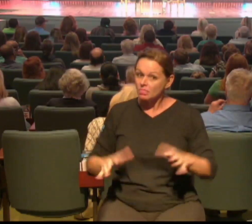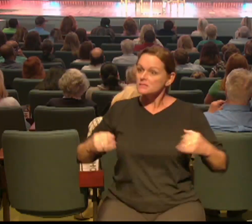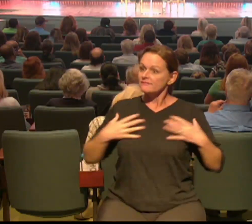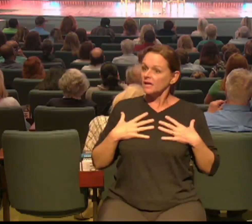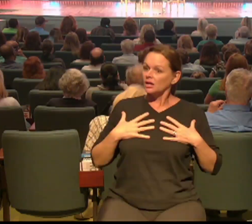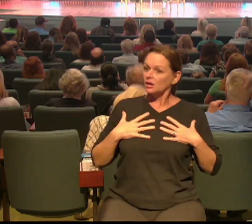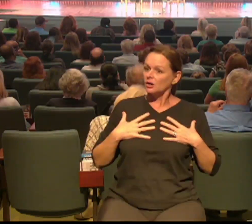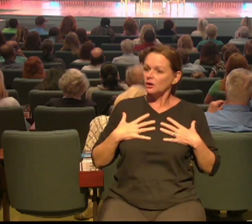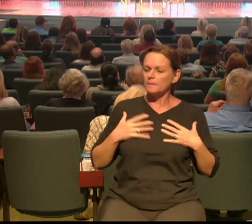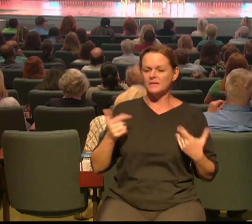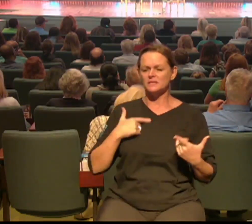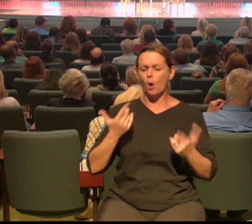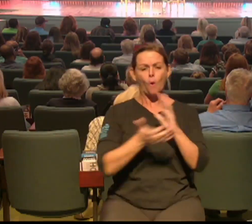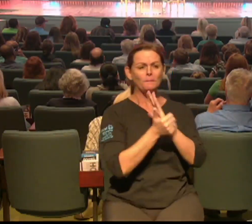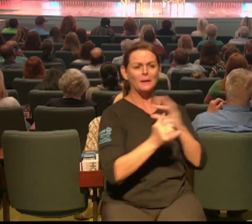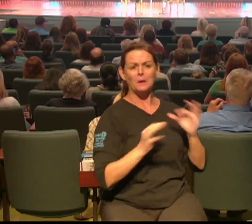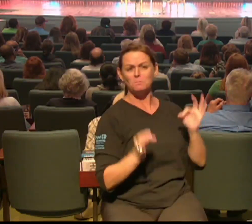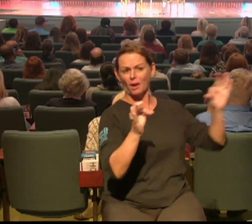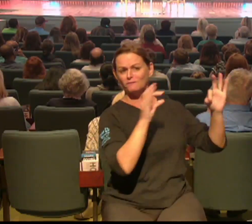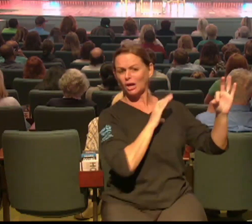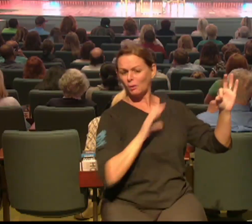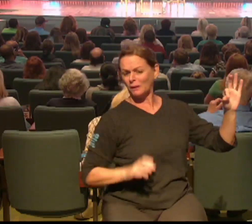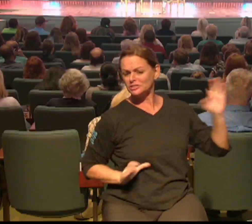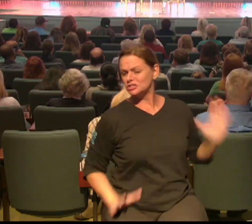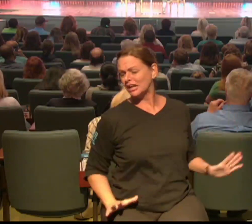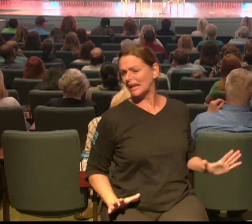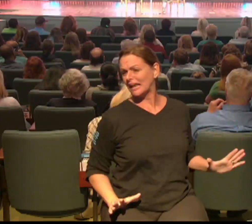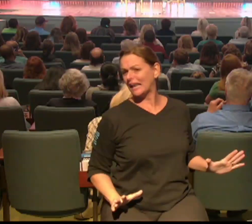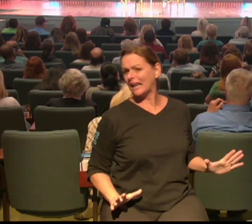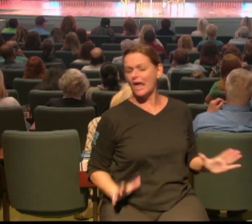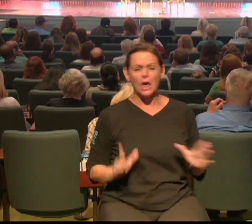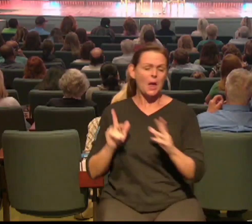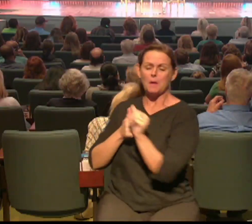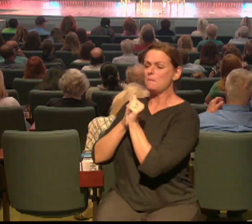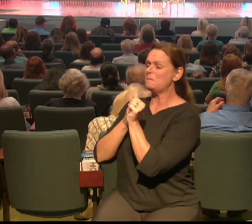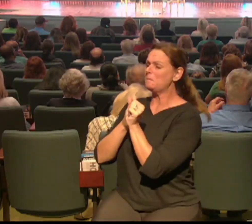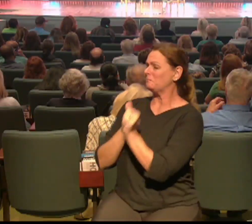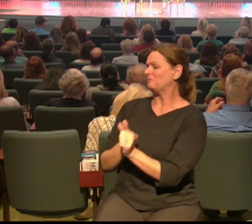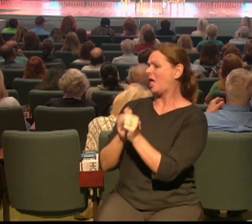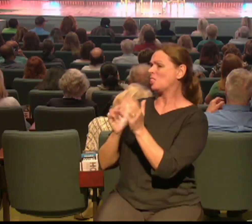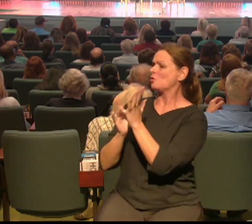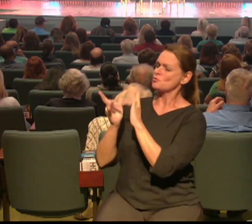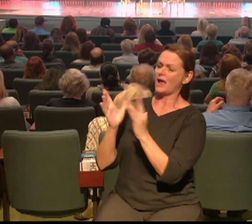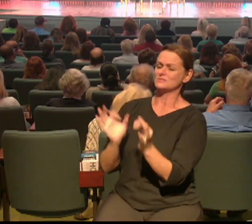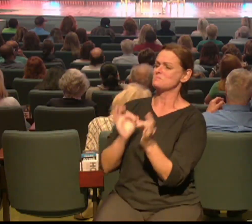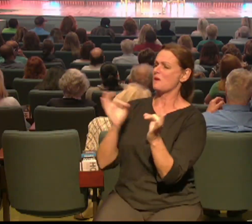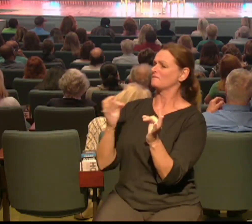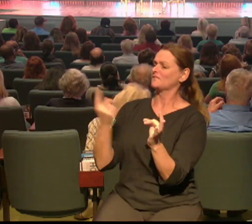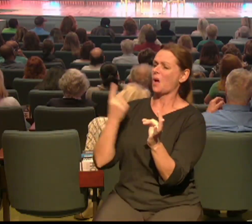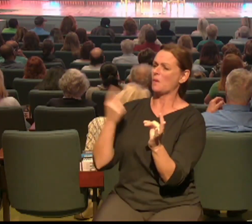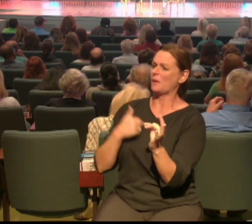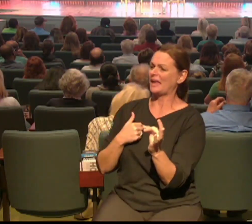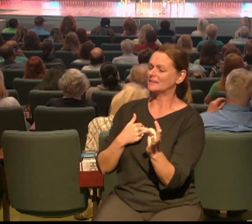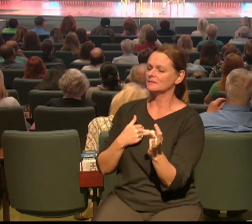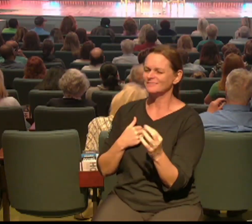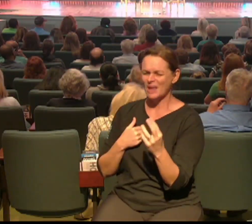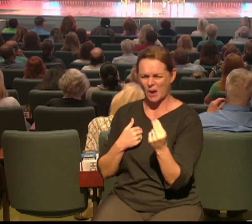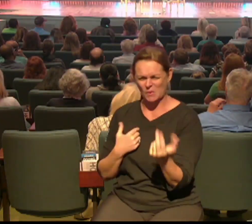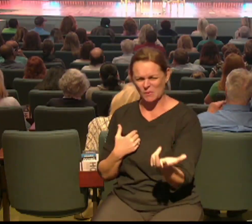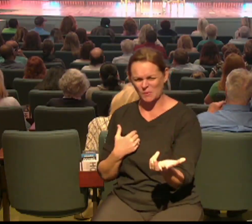have it all together you know my life isn't perfect we don't have it all together I've made so many mistakes why would anybody listen to me and